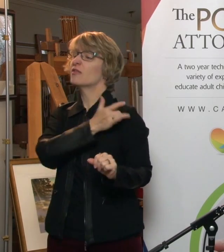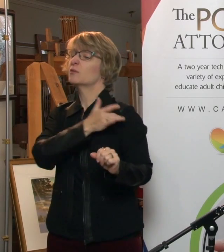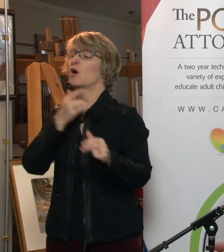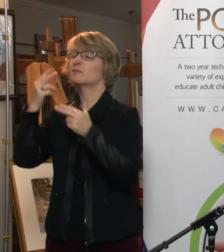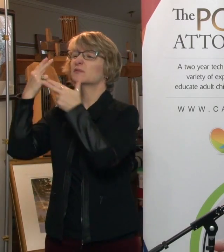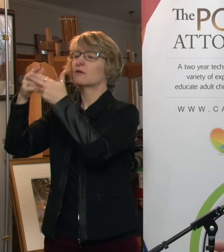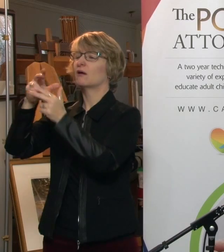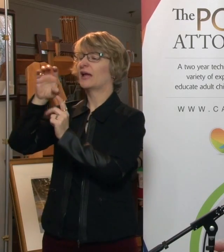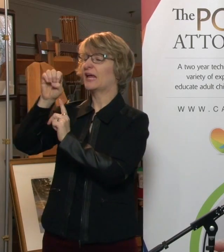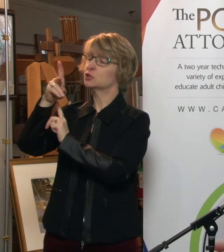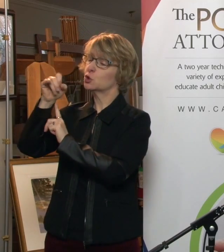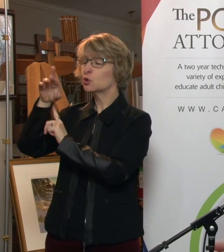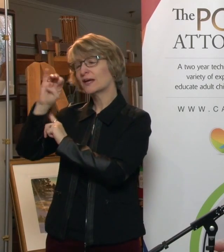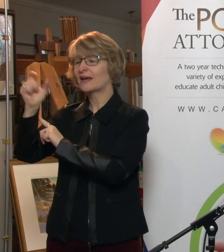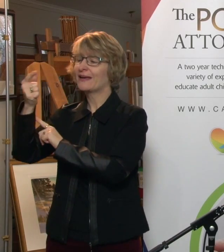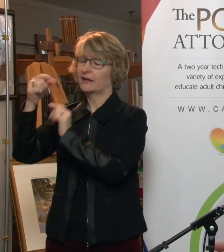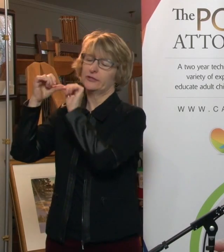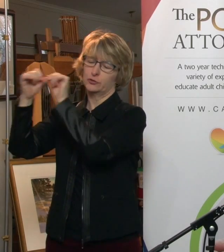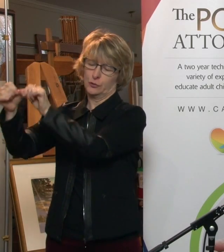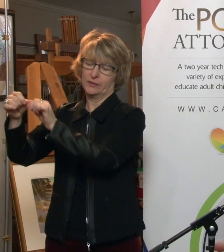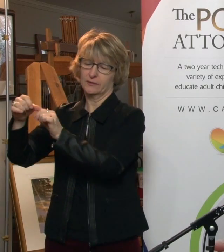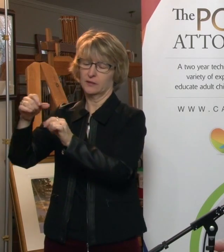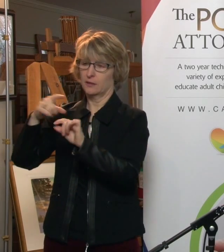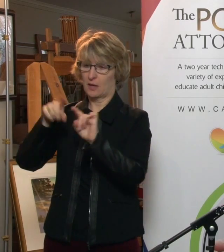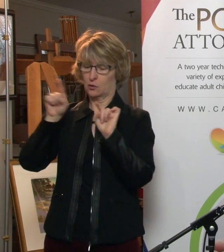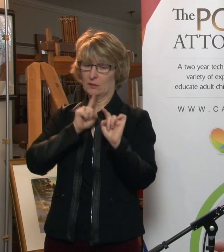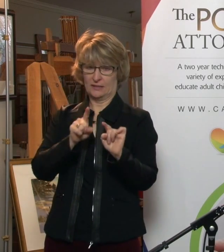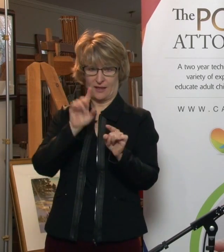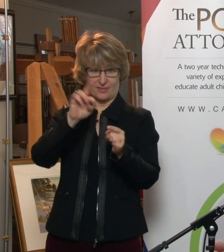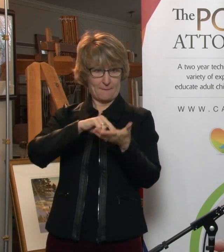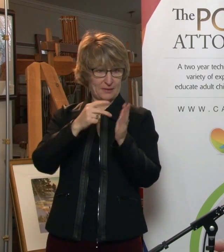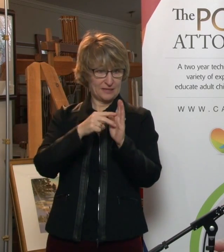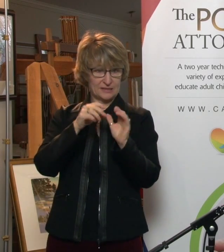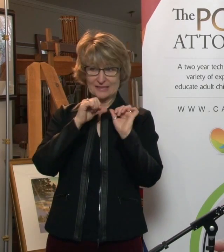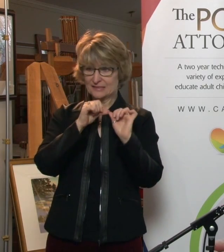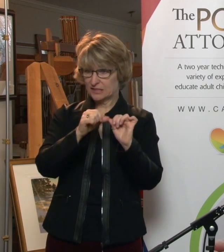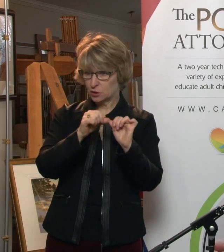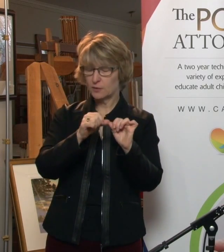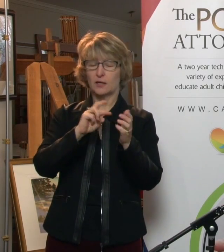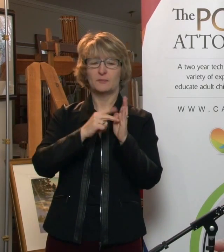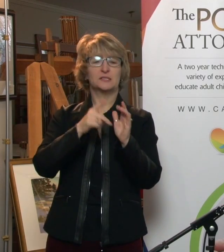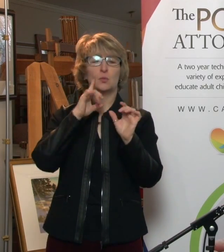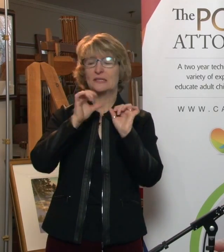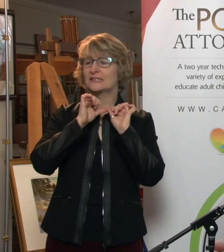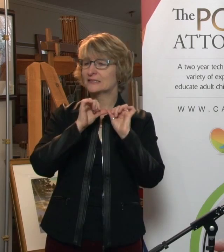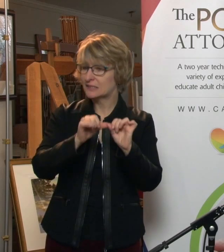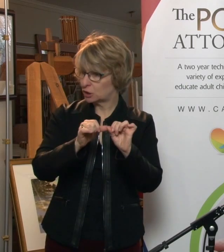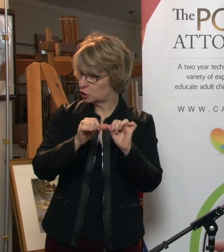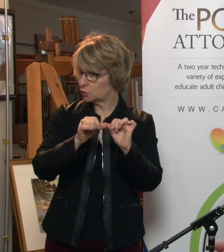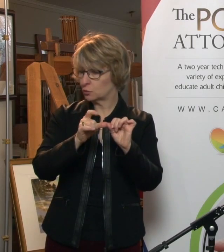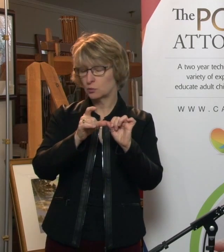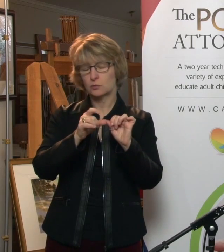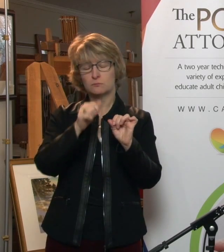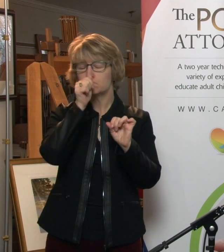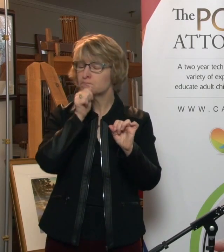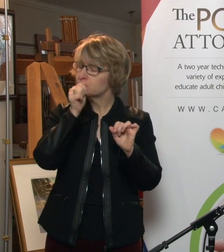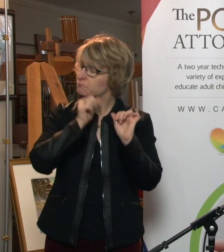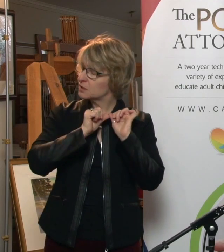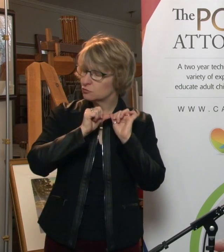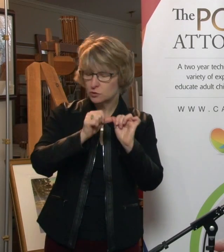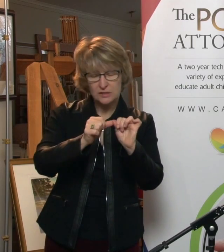enduring powers of attorney, and what those two terms refer to, it means it continues or endures